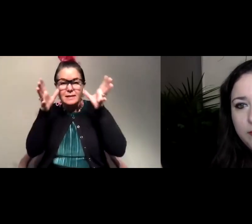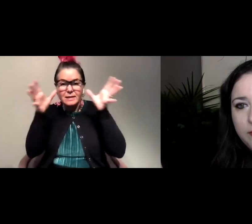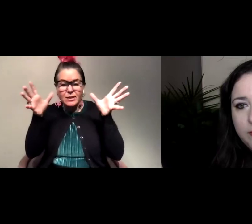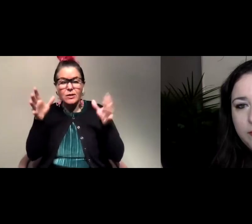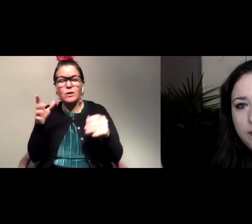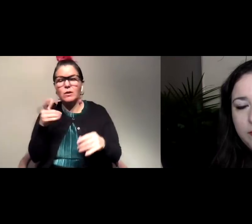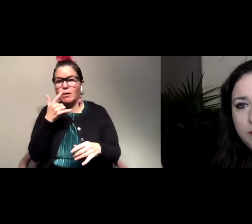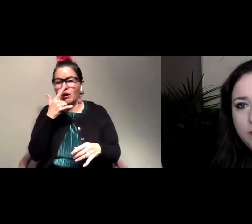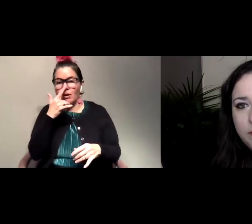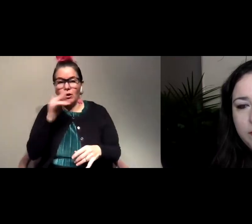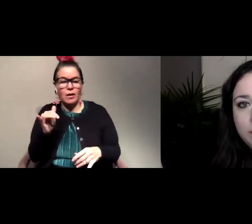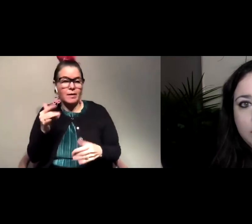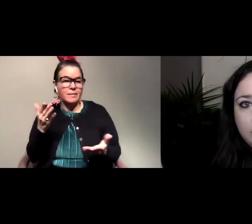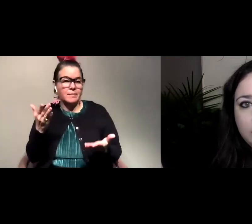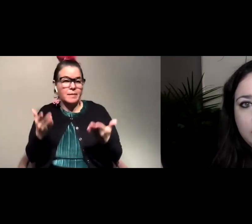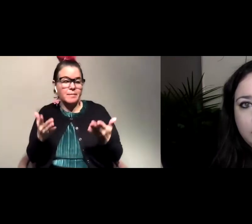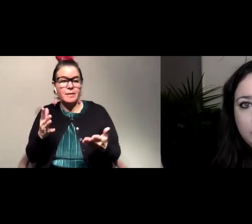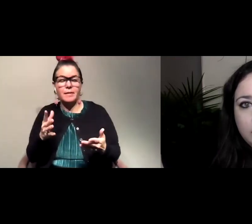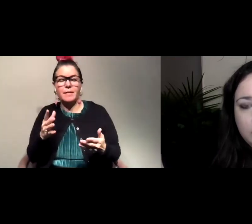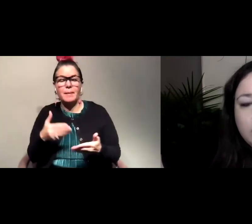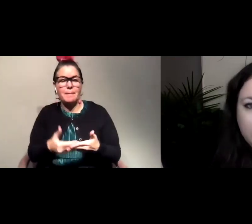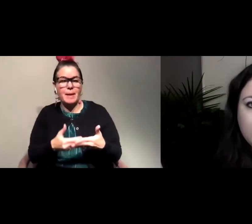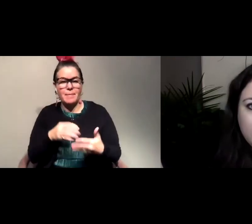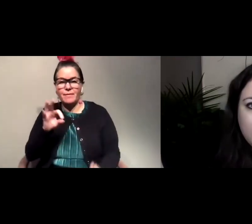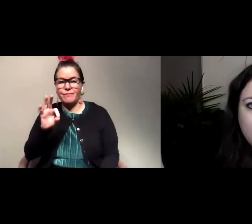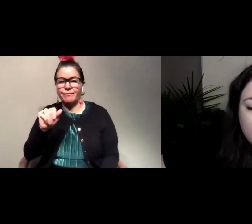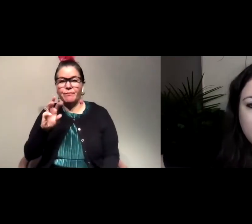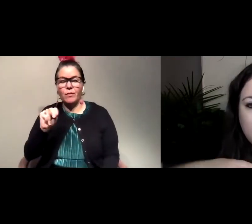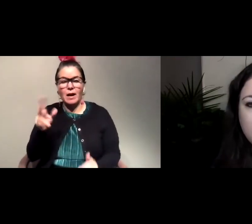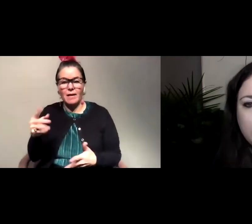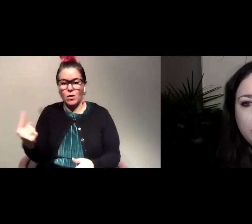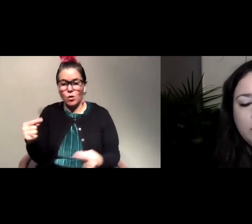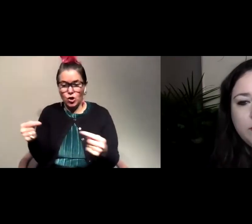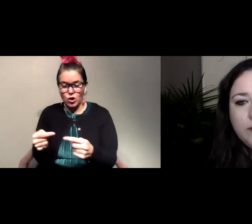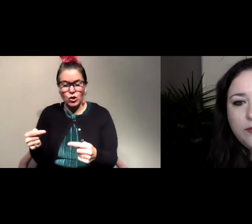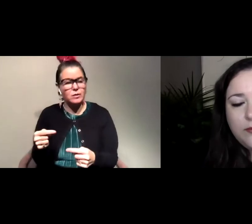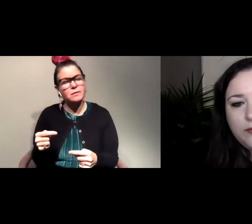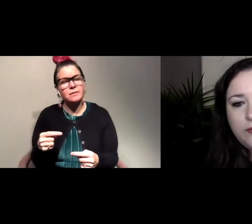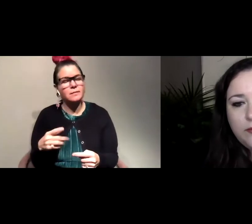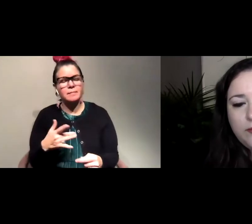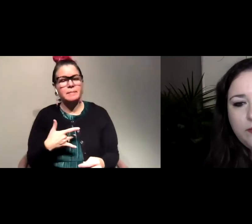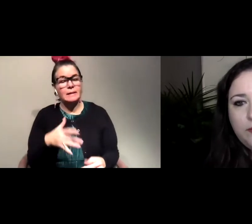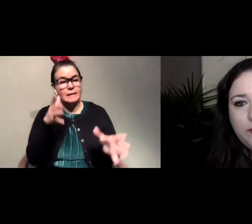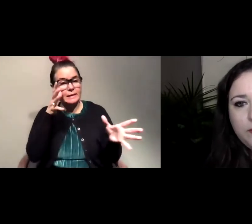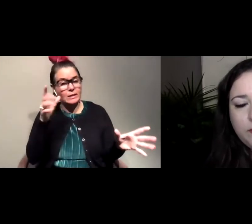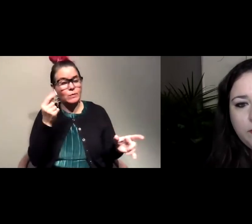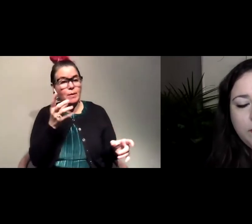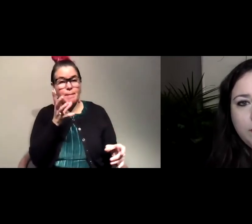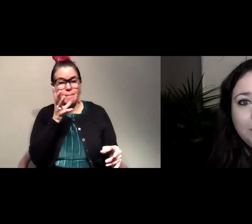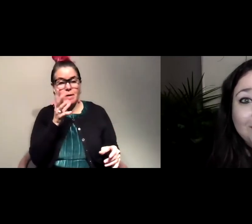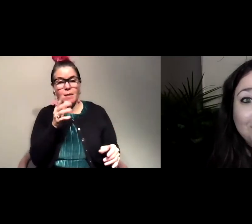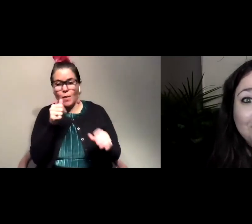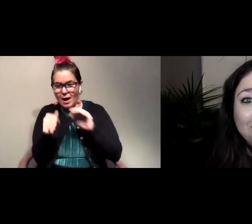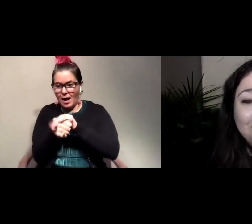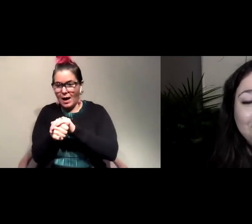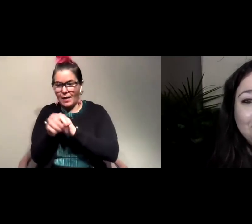like the fawn has been left alone or they're hurt but what deer will do is the mother will hide the fawn